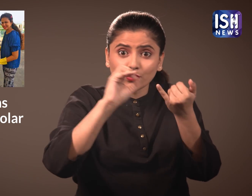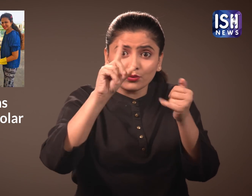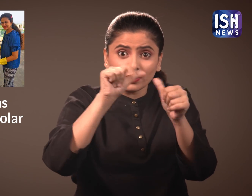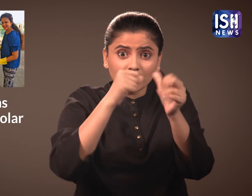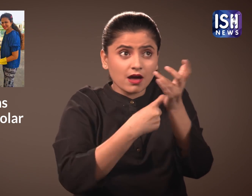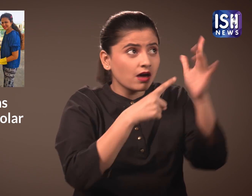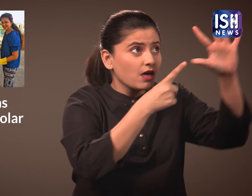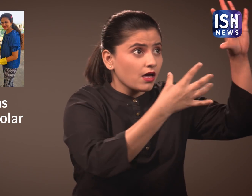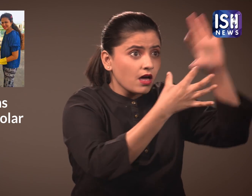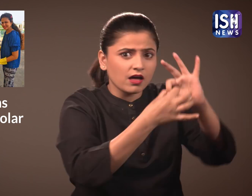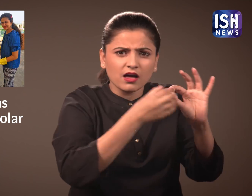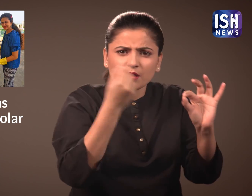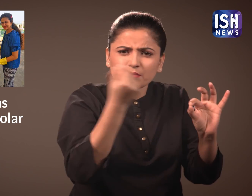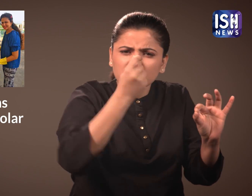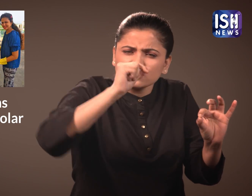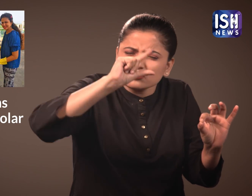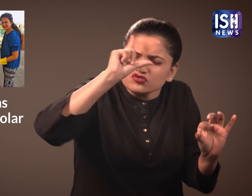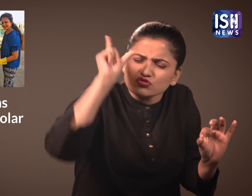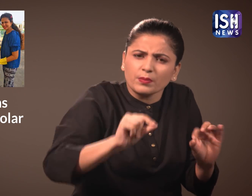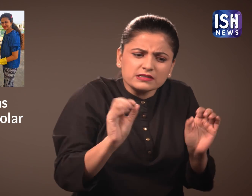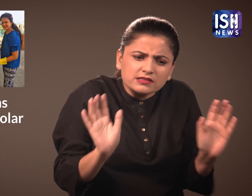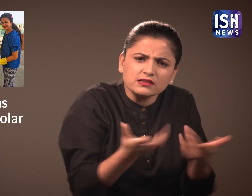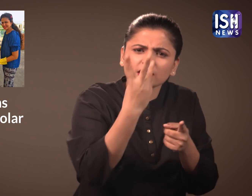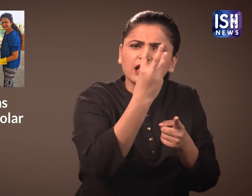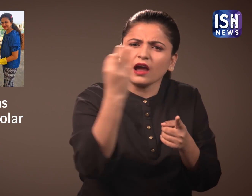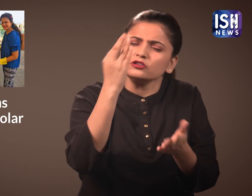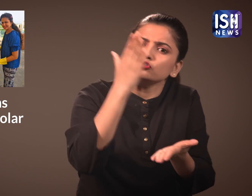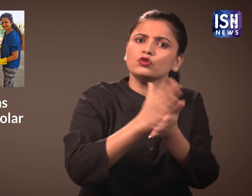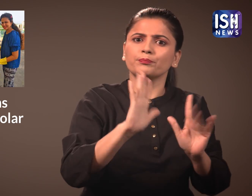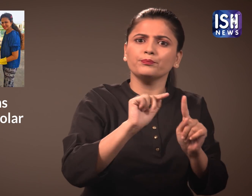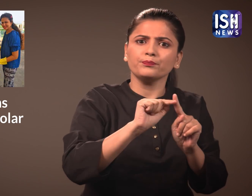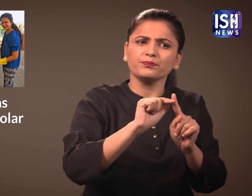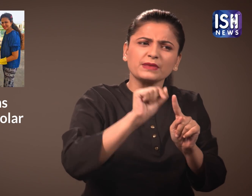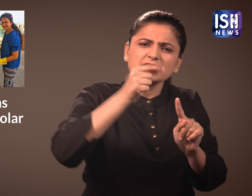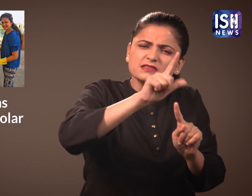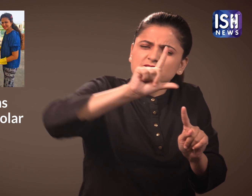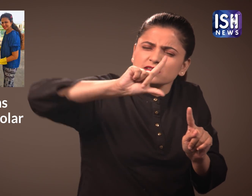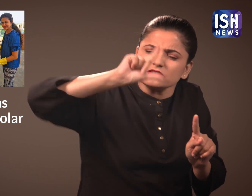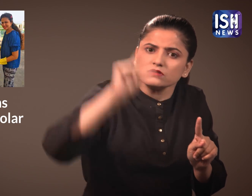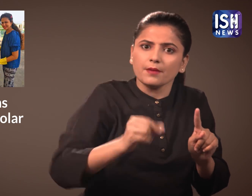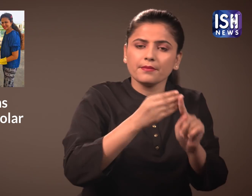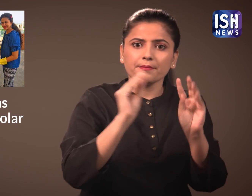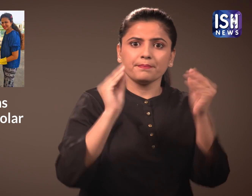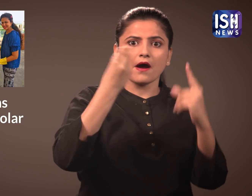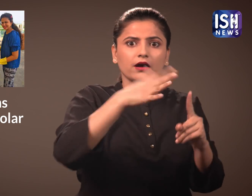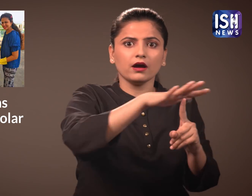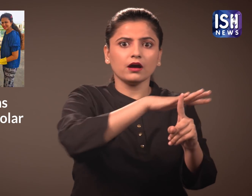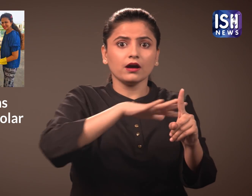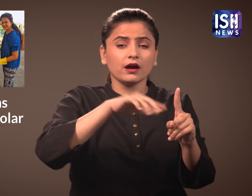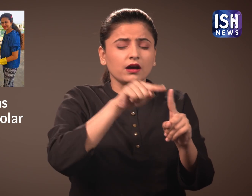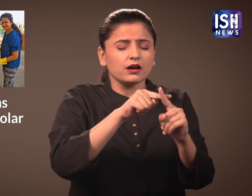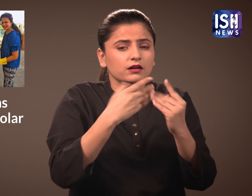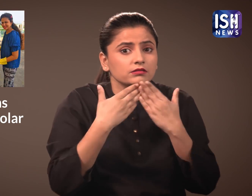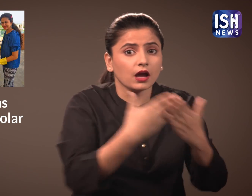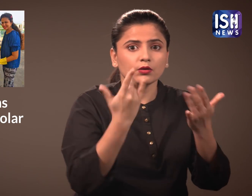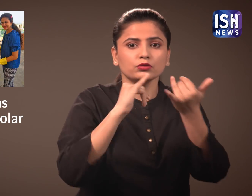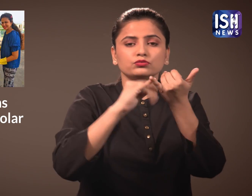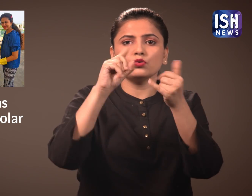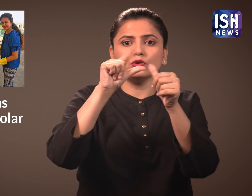After installing the solar panel, they sometimes pay only Rs 300. It became very cheap, all